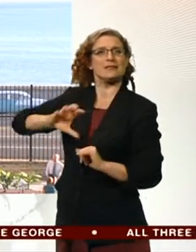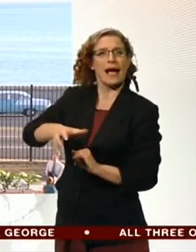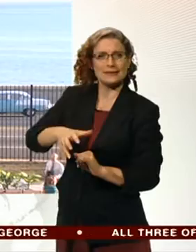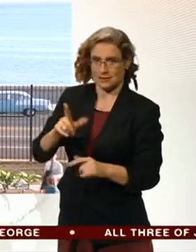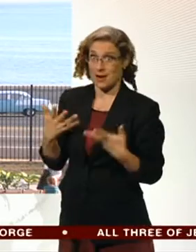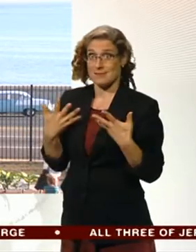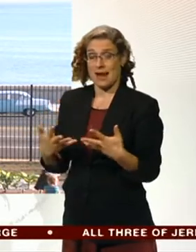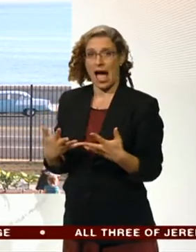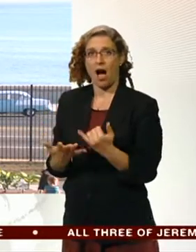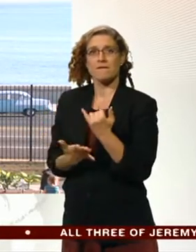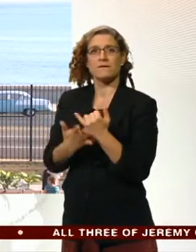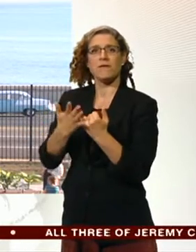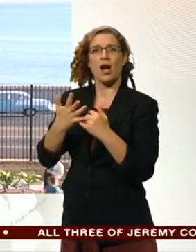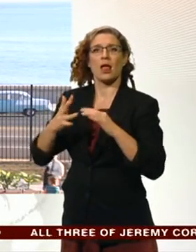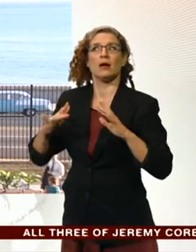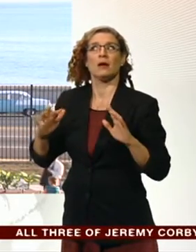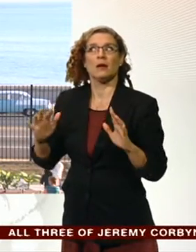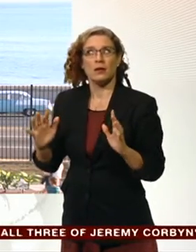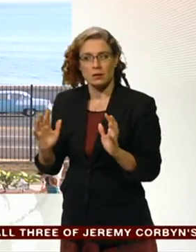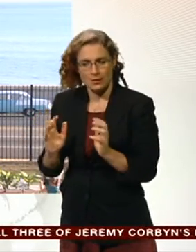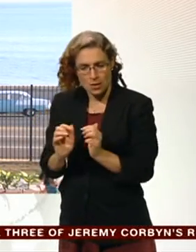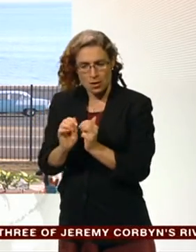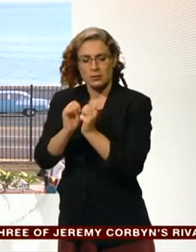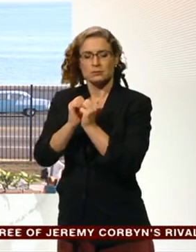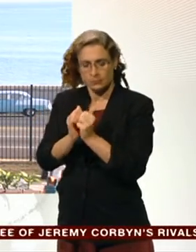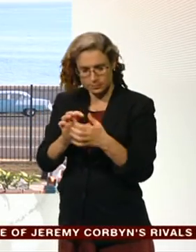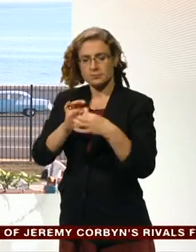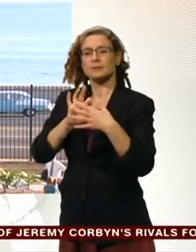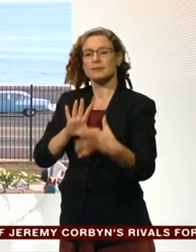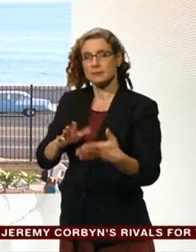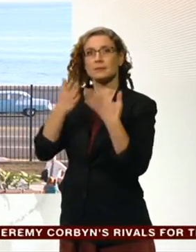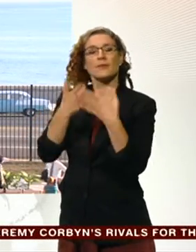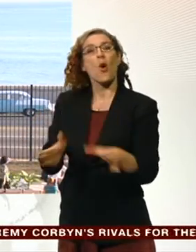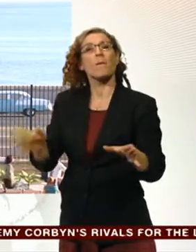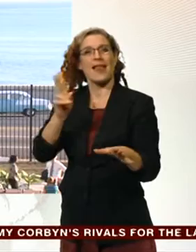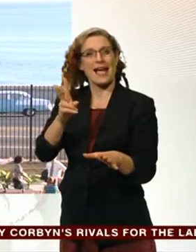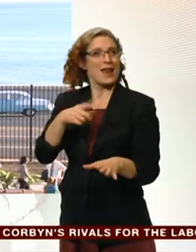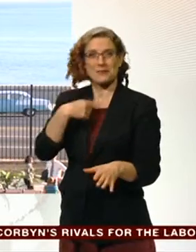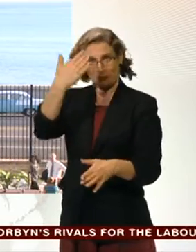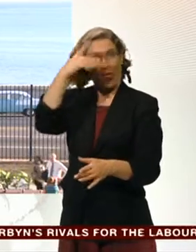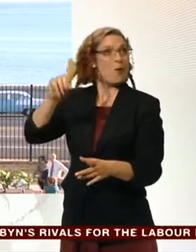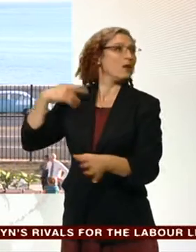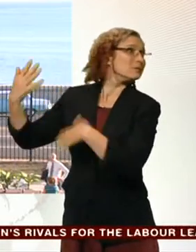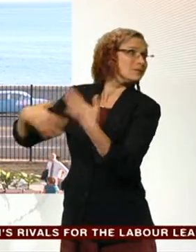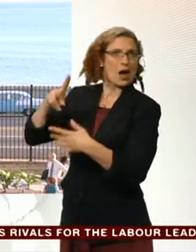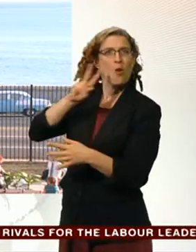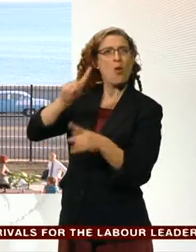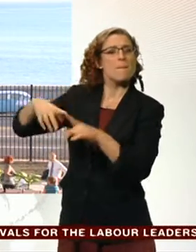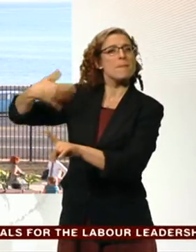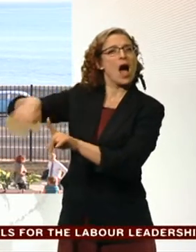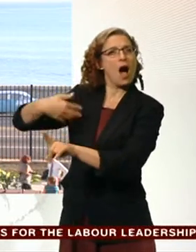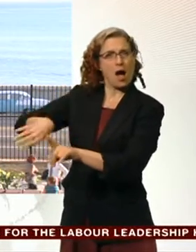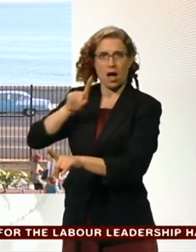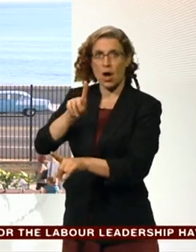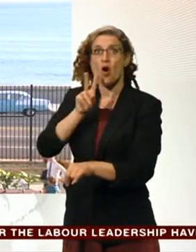moment which brings, that culminates all of that hard diplomacy, that hard work behind the scenes. And both sides' hope at least